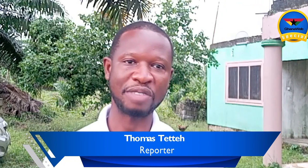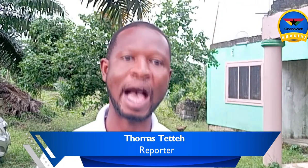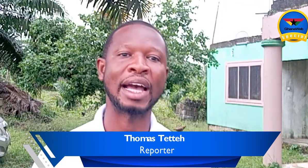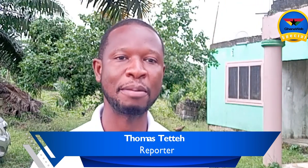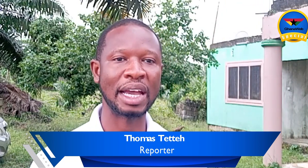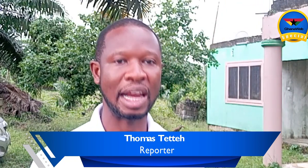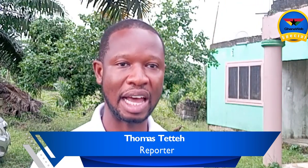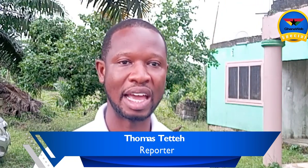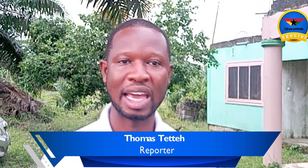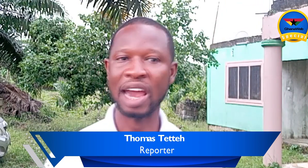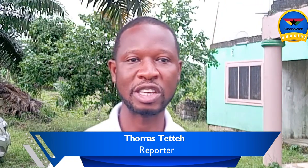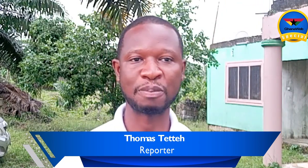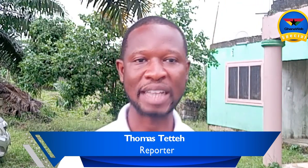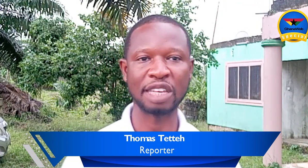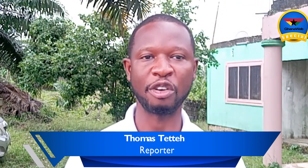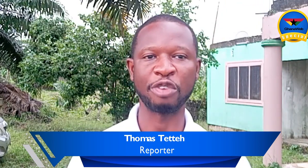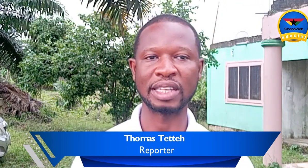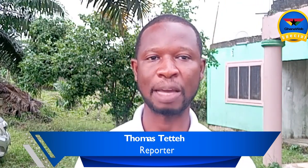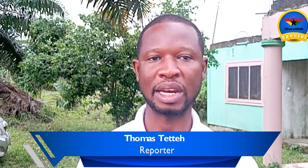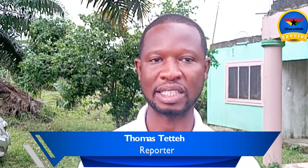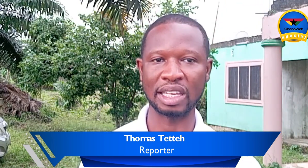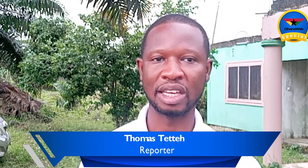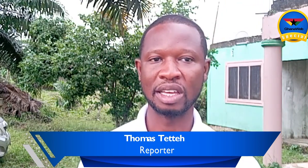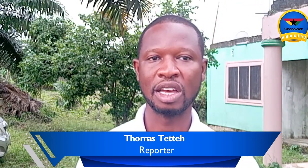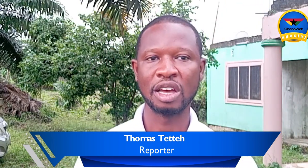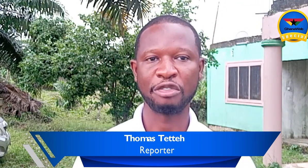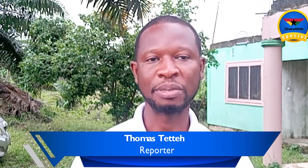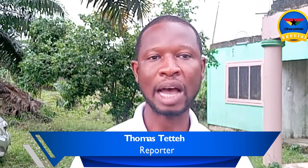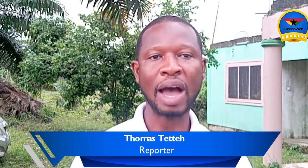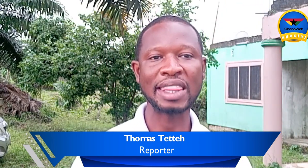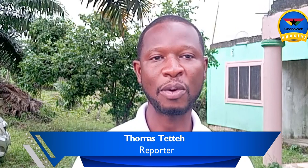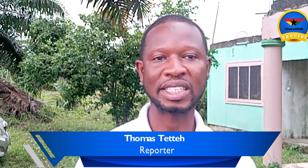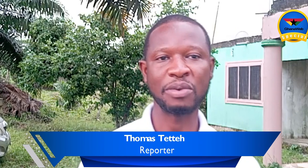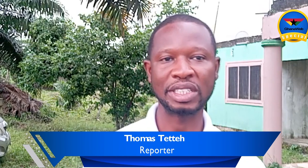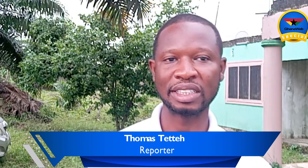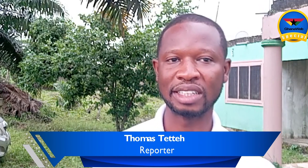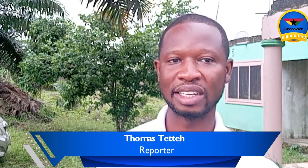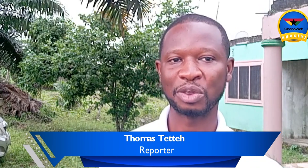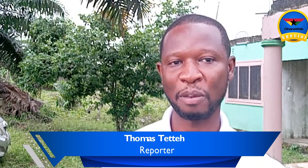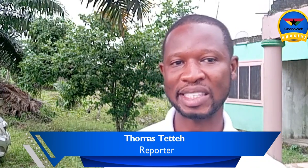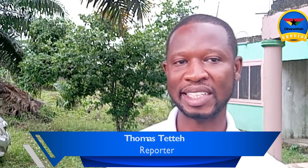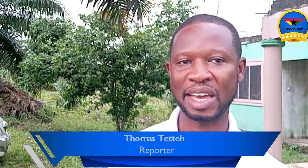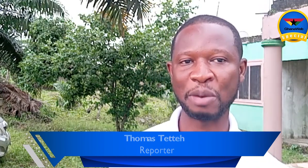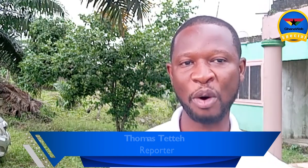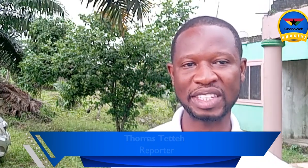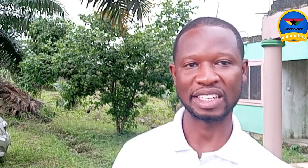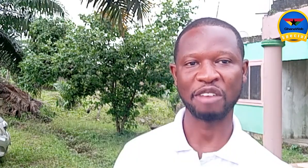the academic ladder, irrespective of your disability. From Takwa in the Western Region, Thomas Tete reporting for